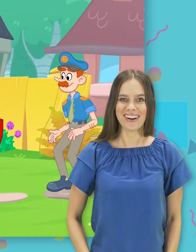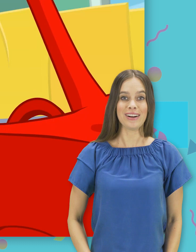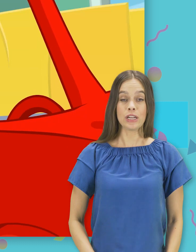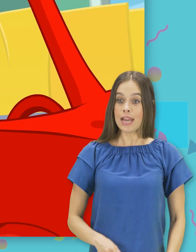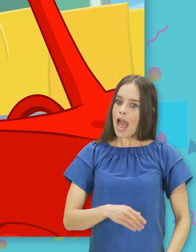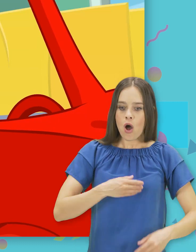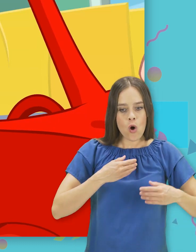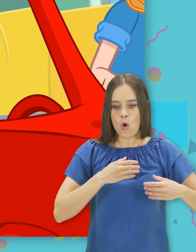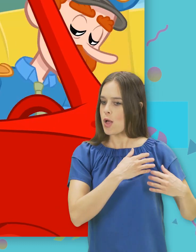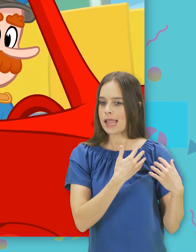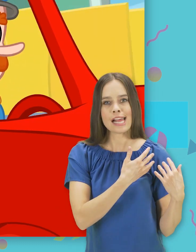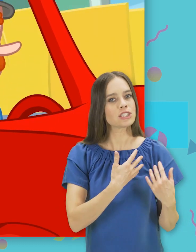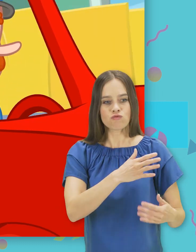To the park, Morple.